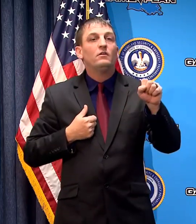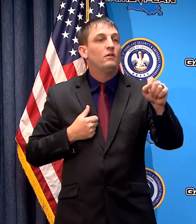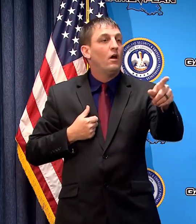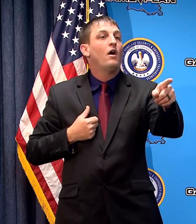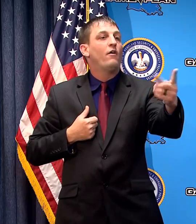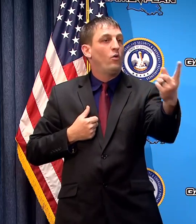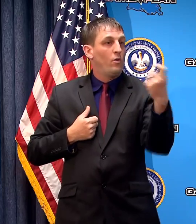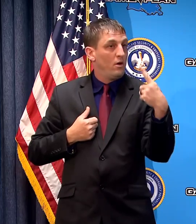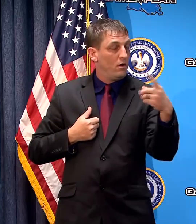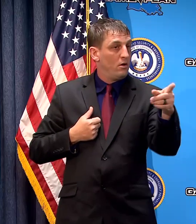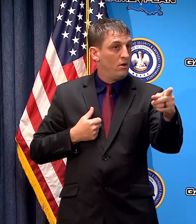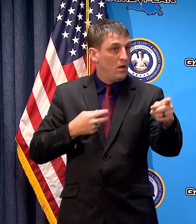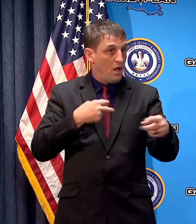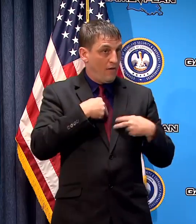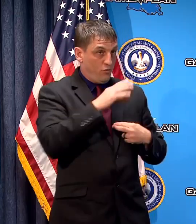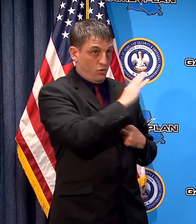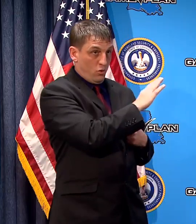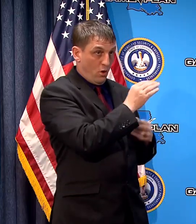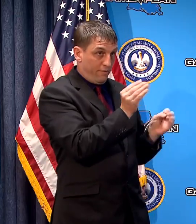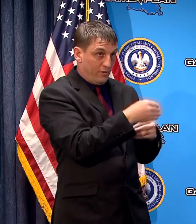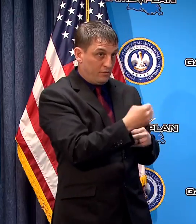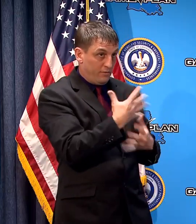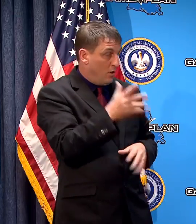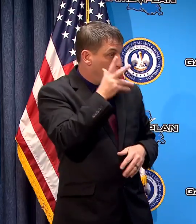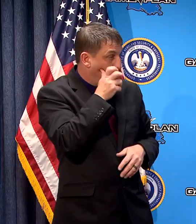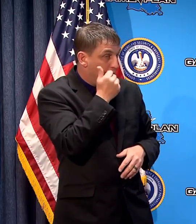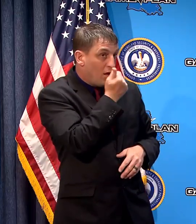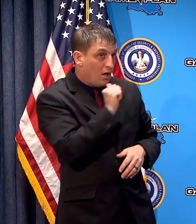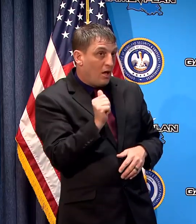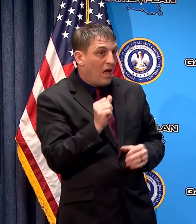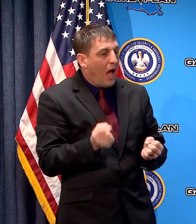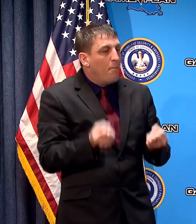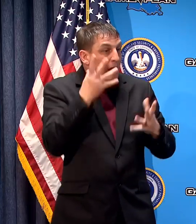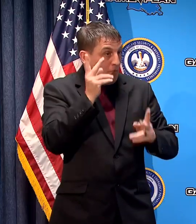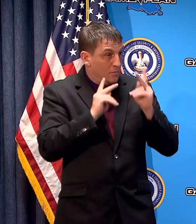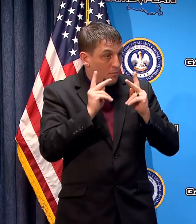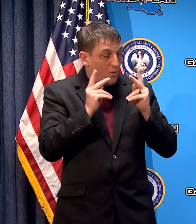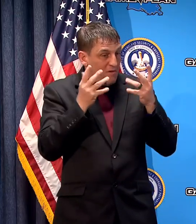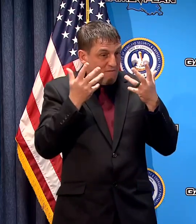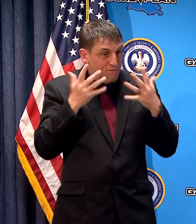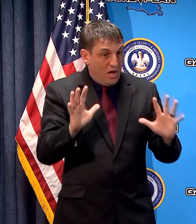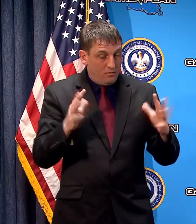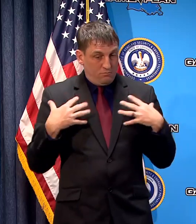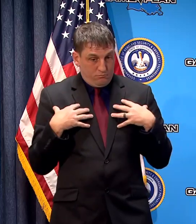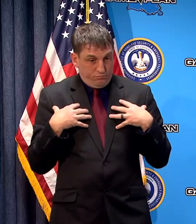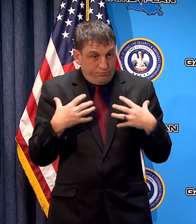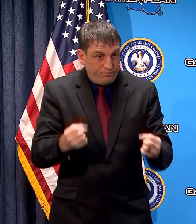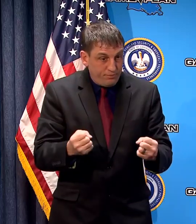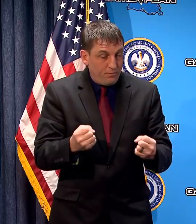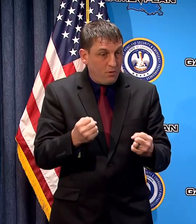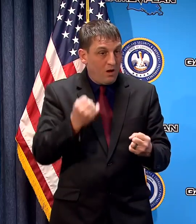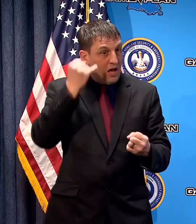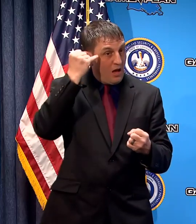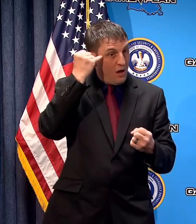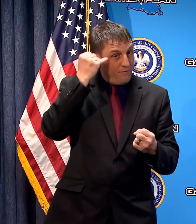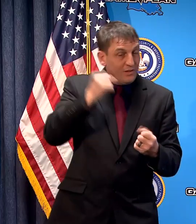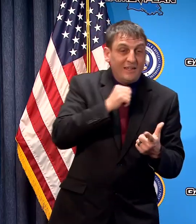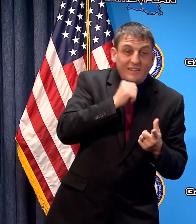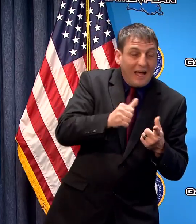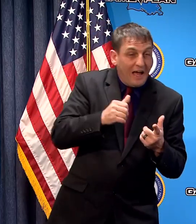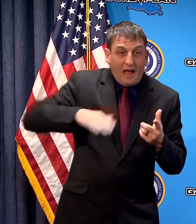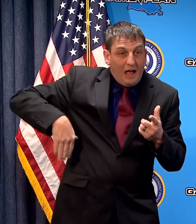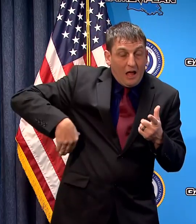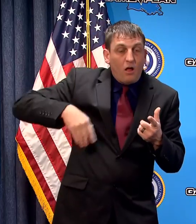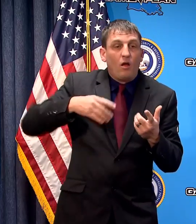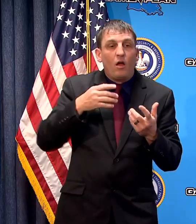has your office heard about how many people if any have recovered yet and if not how long it might be until those figures start coming out?